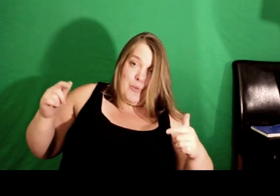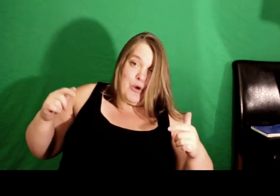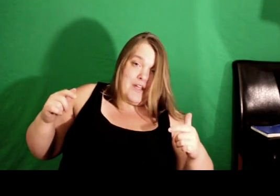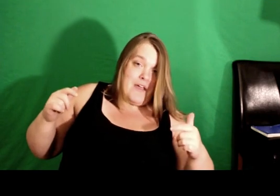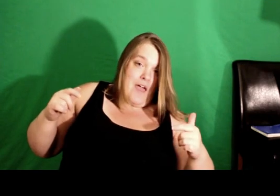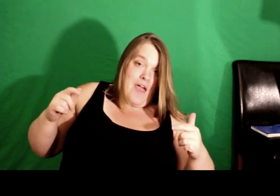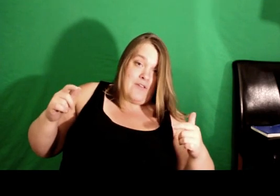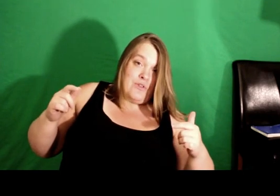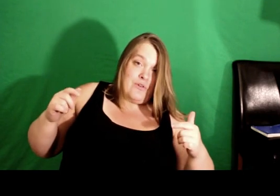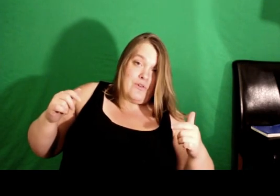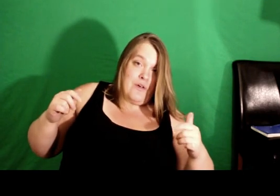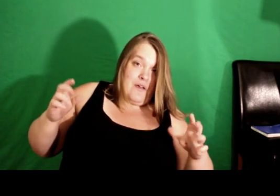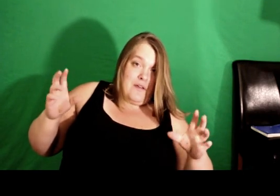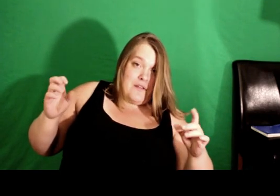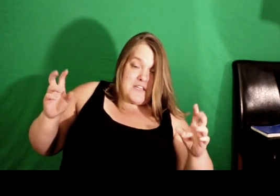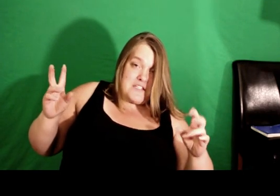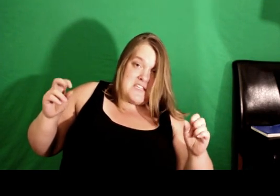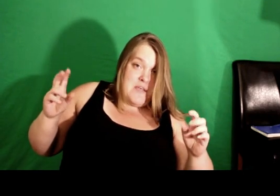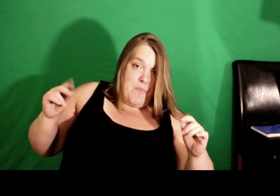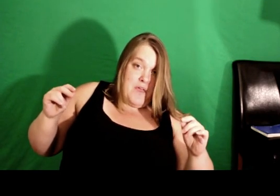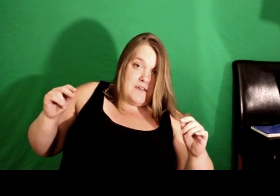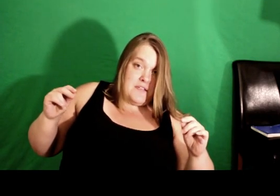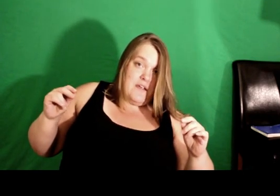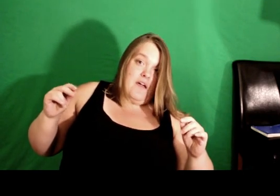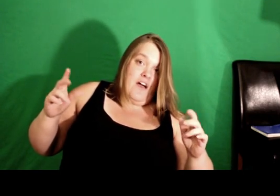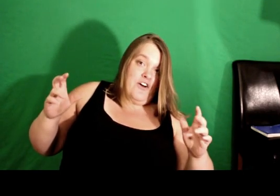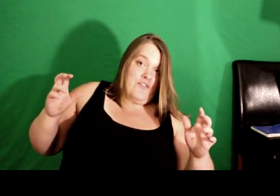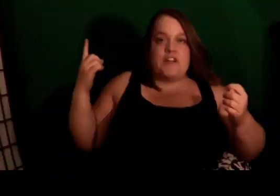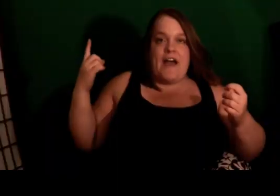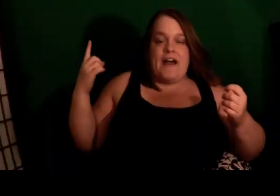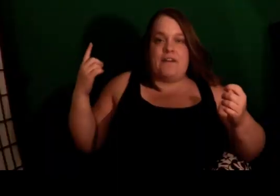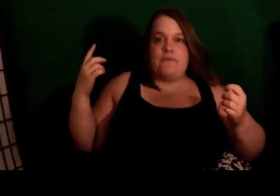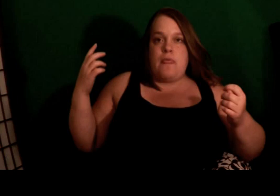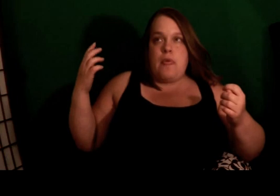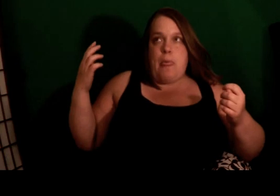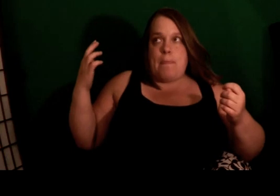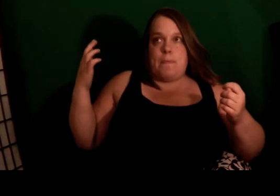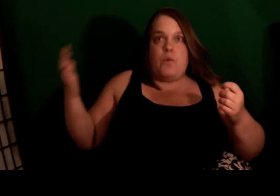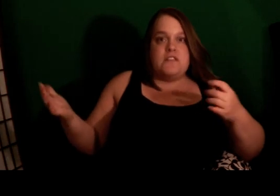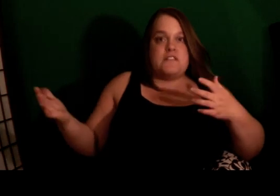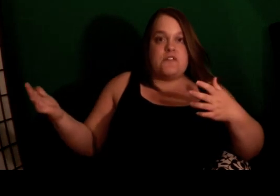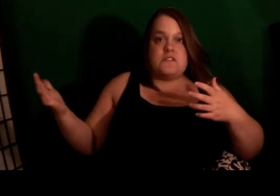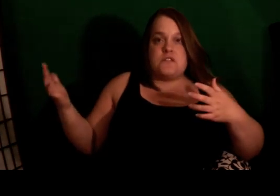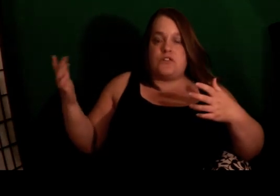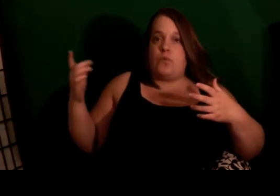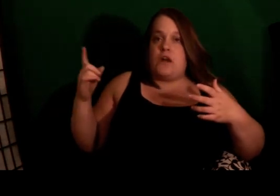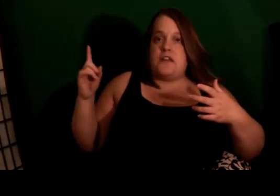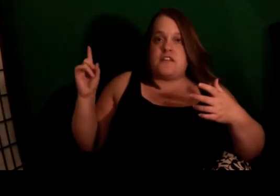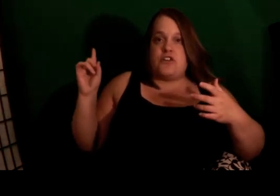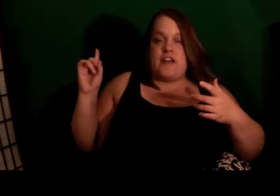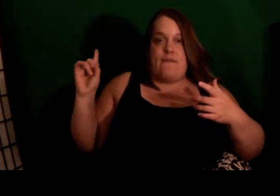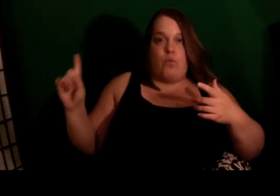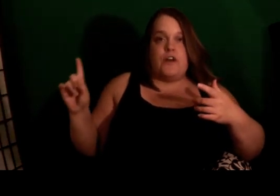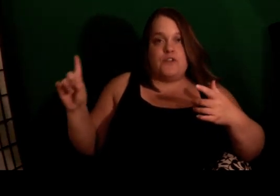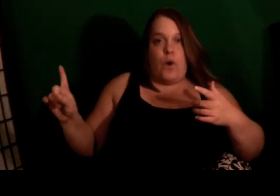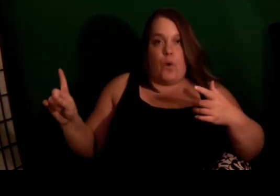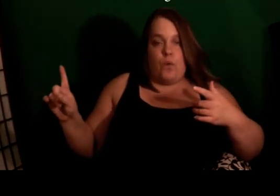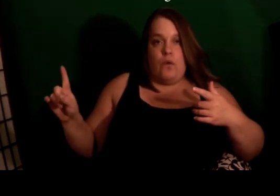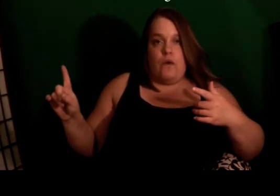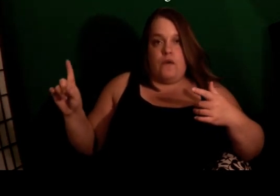to put a little snippet of the old camera alongside of this video so you can see